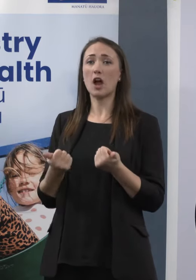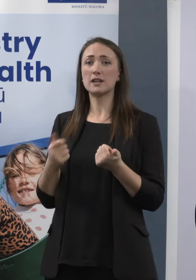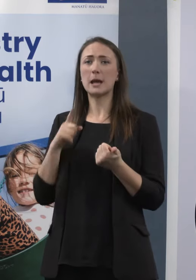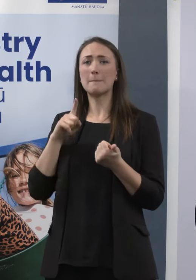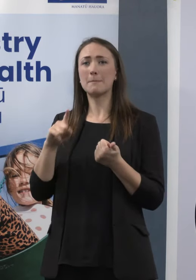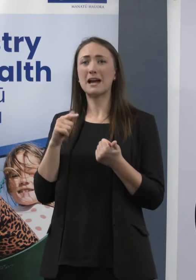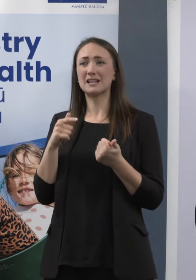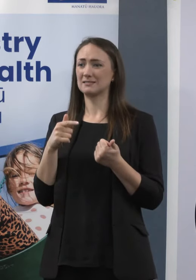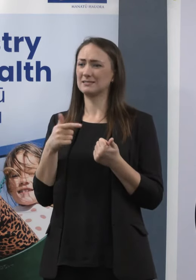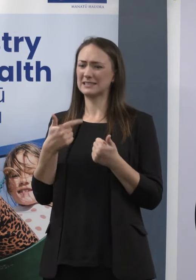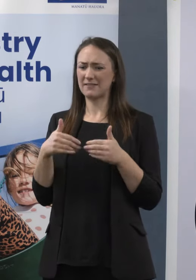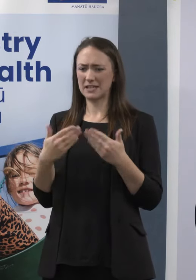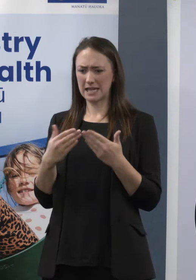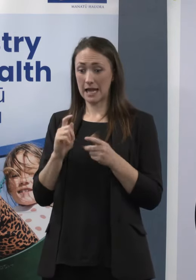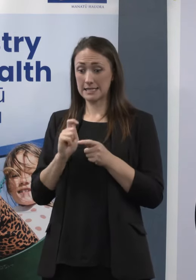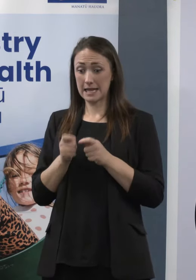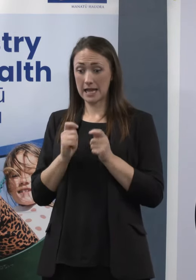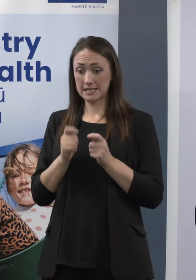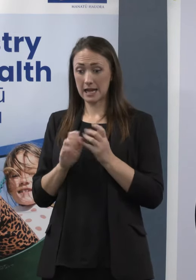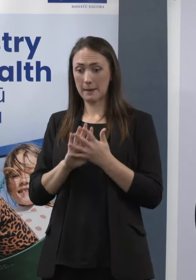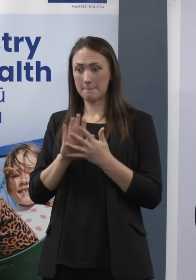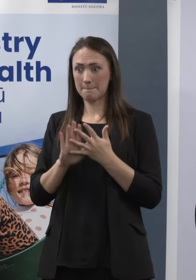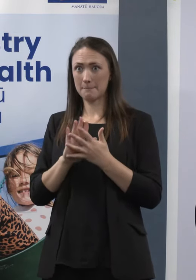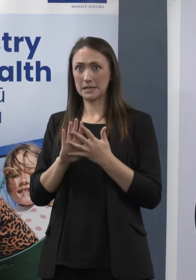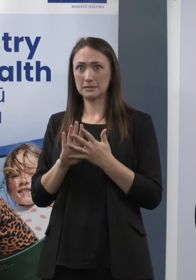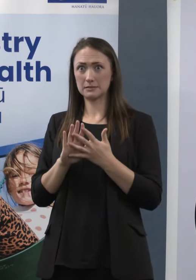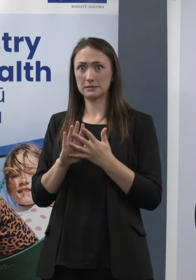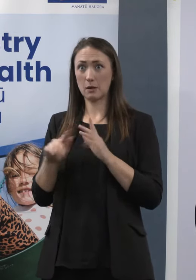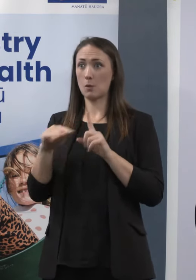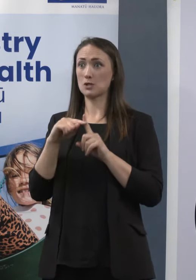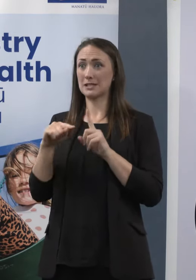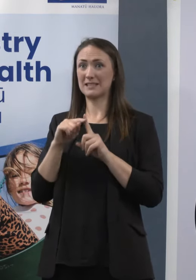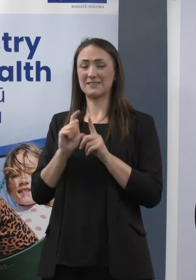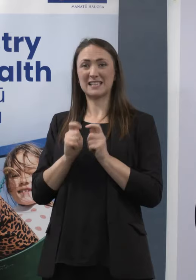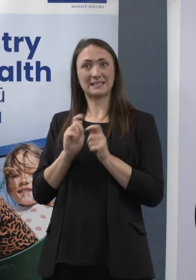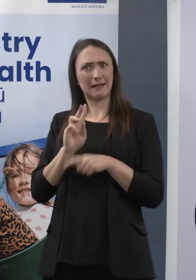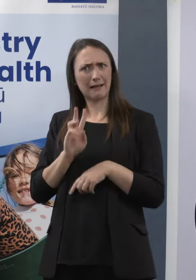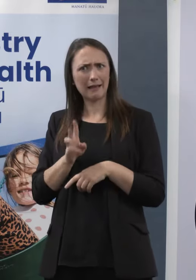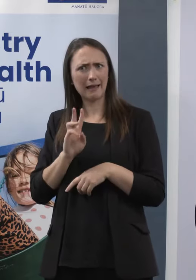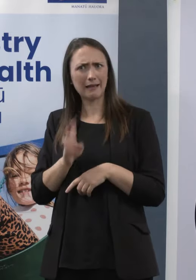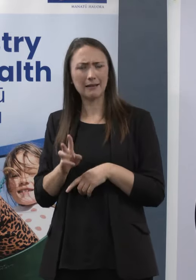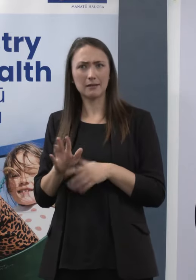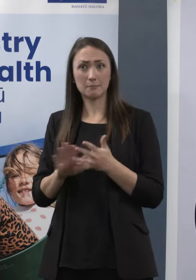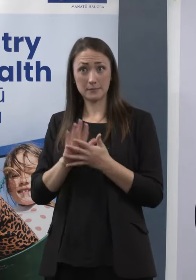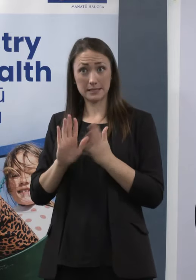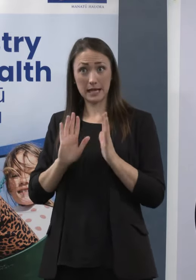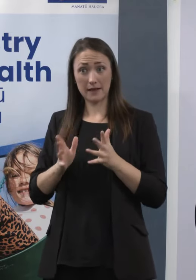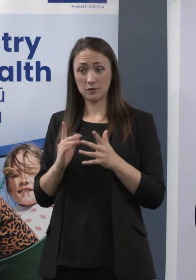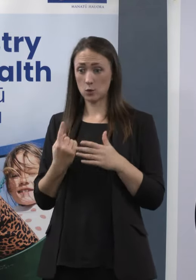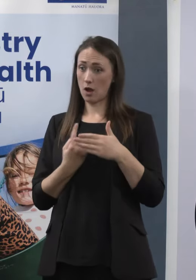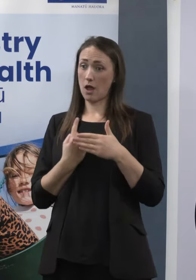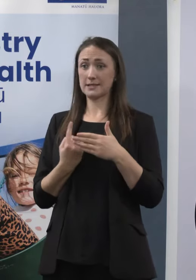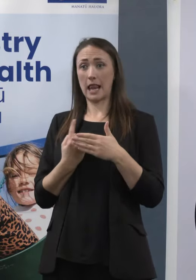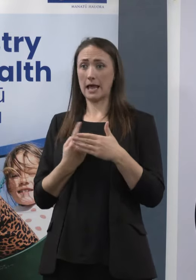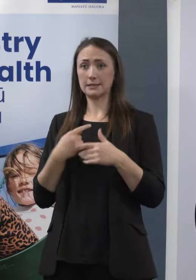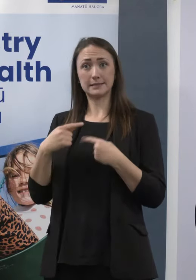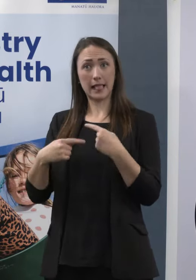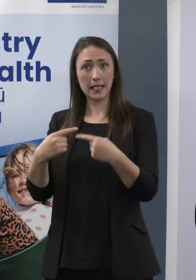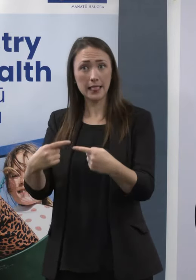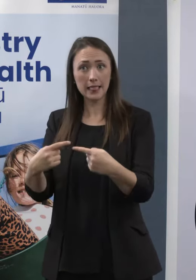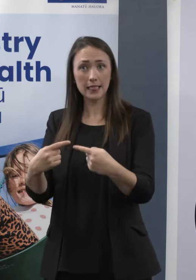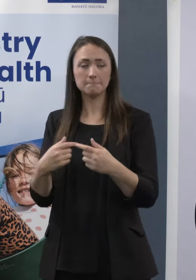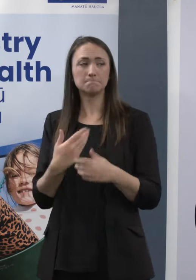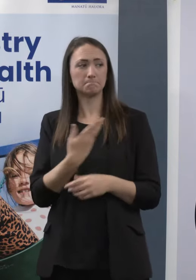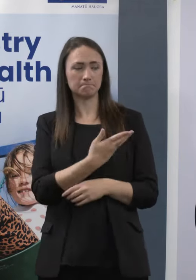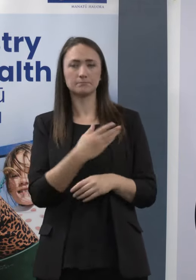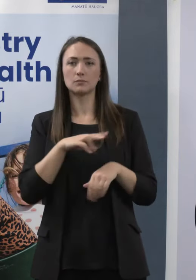one for Dr. Towne to respond to. I've had this experience myself, so I'll be interested to see what the Chief Science Advisor says. Yes, thank